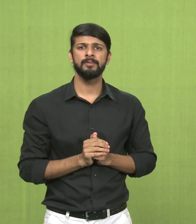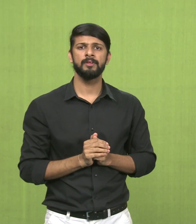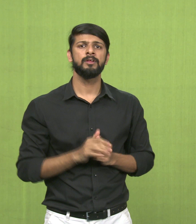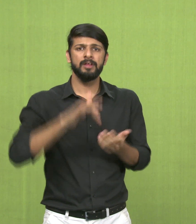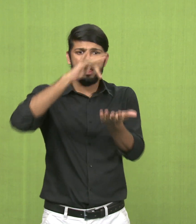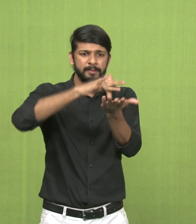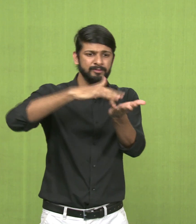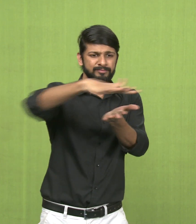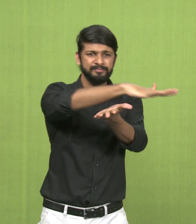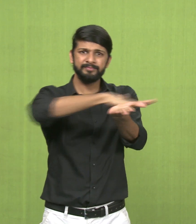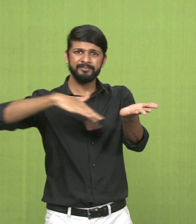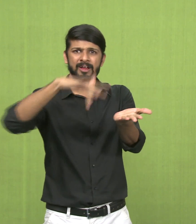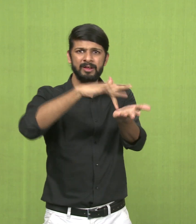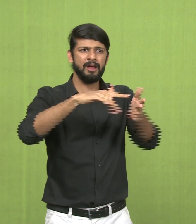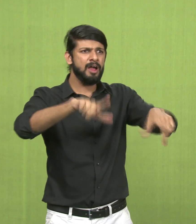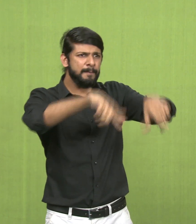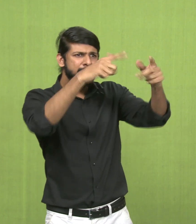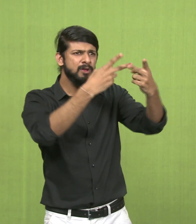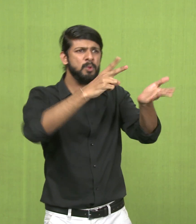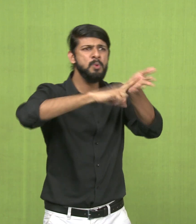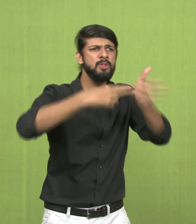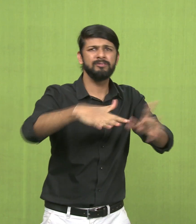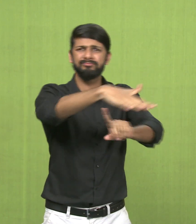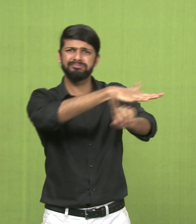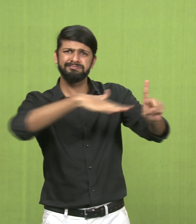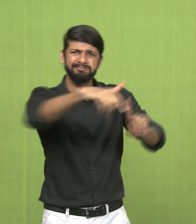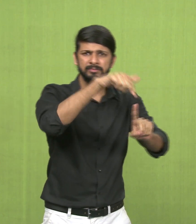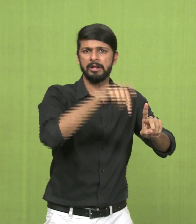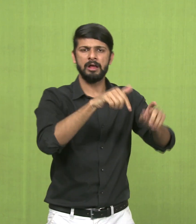Then the description about landscape composition.